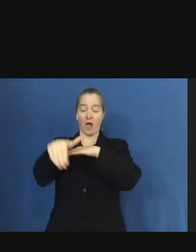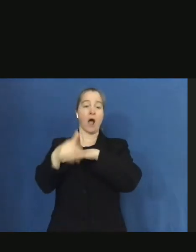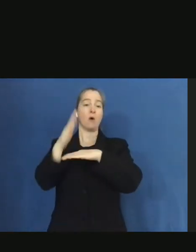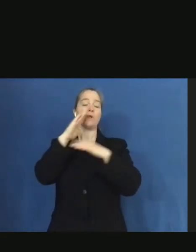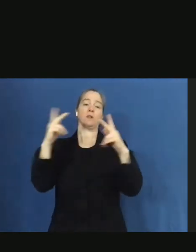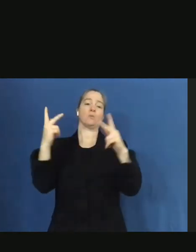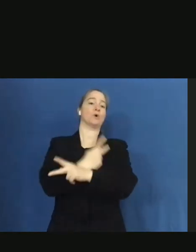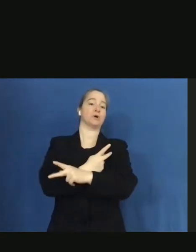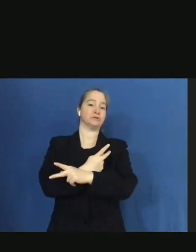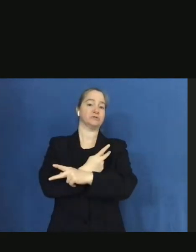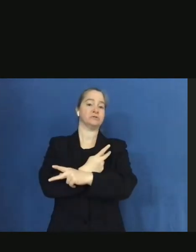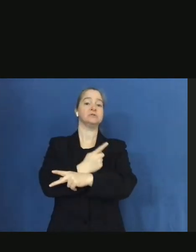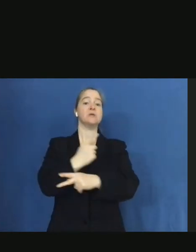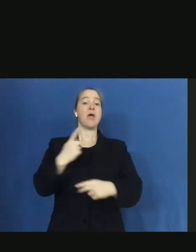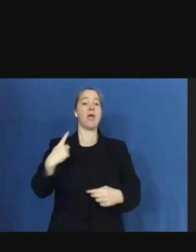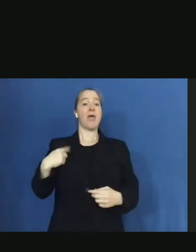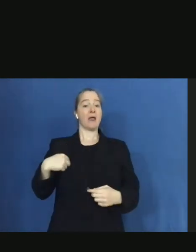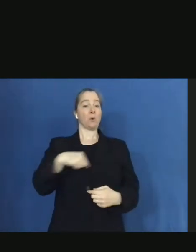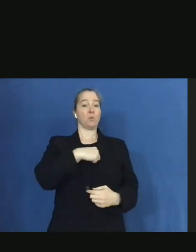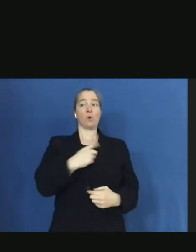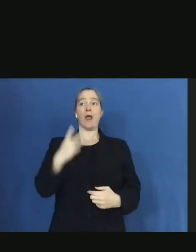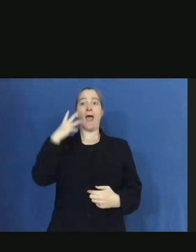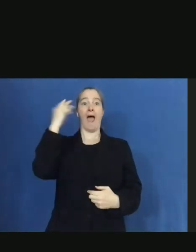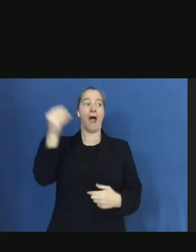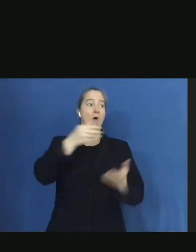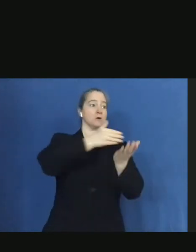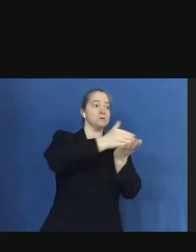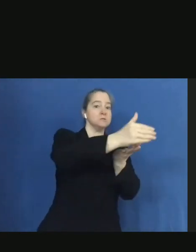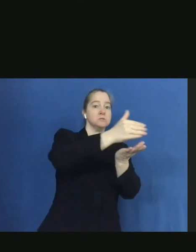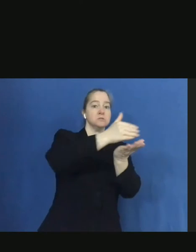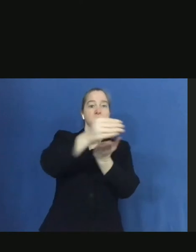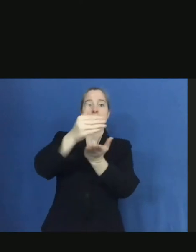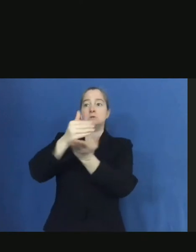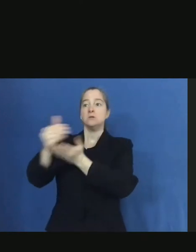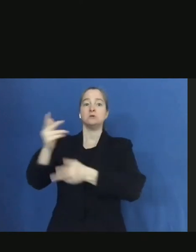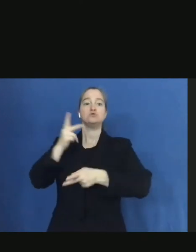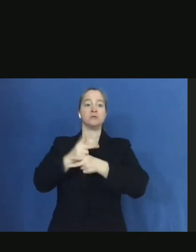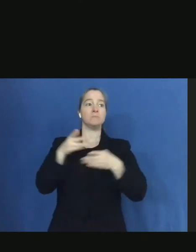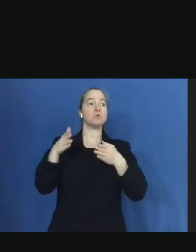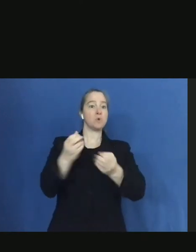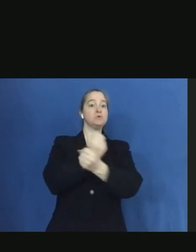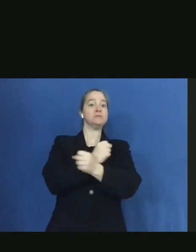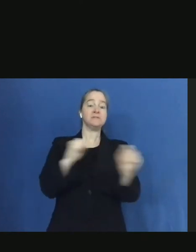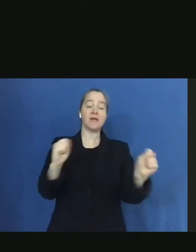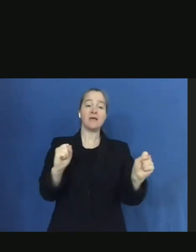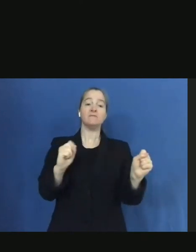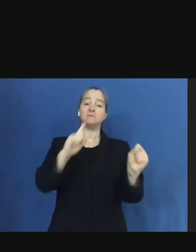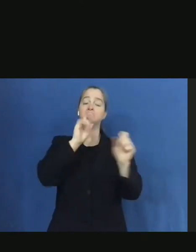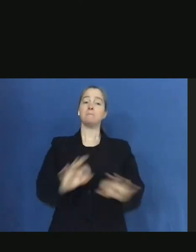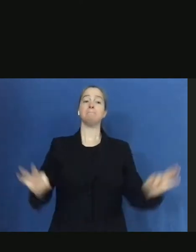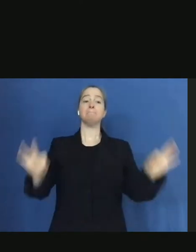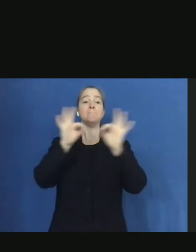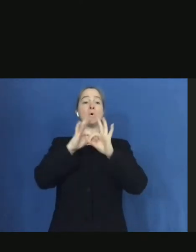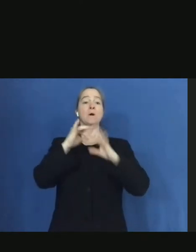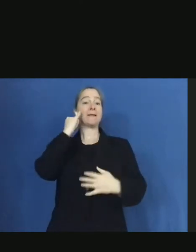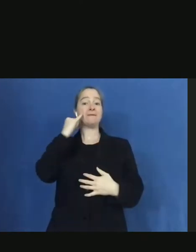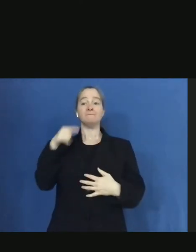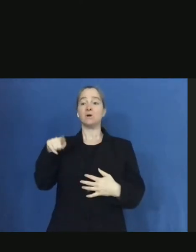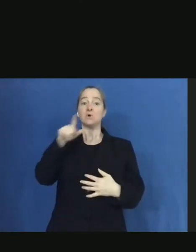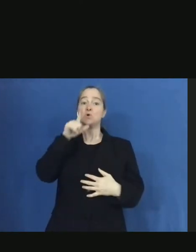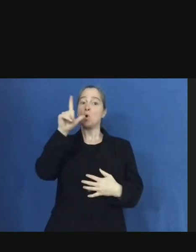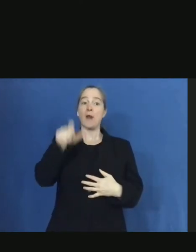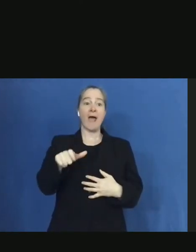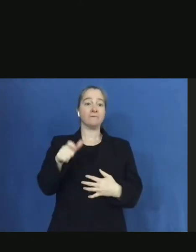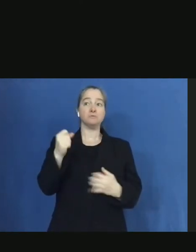And while we are out and forced to keep the roads safe and passable, it's truly critical that if you can avoid travel, do